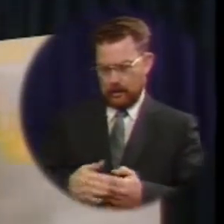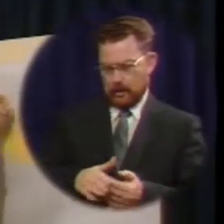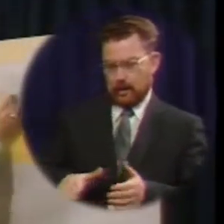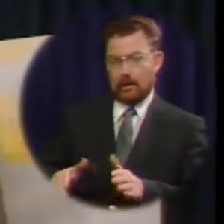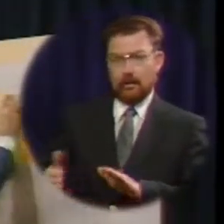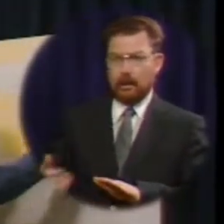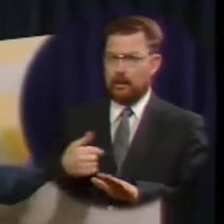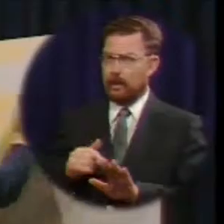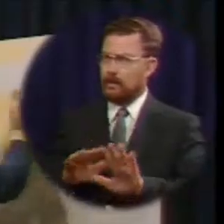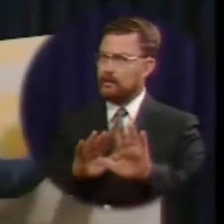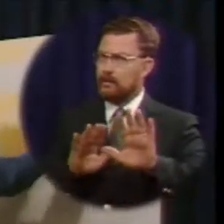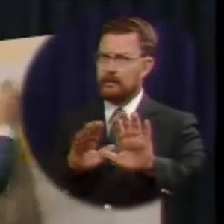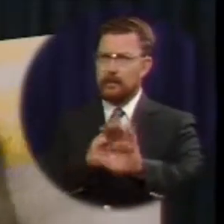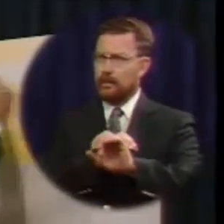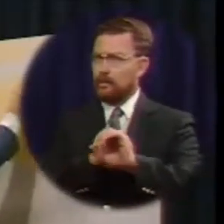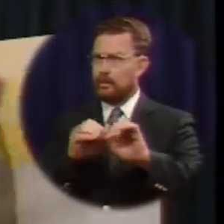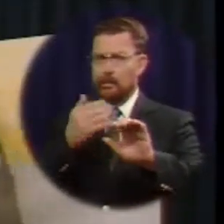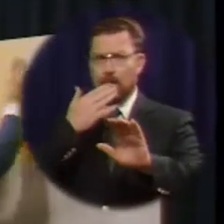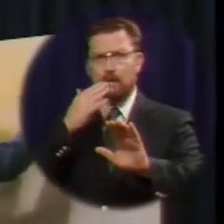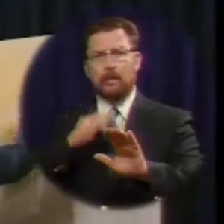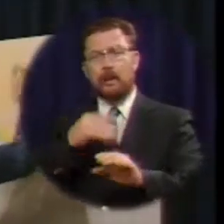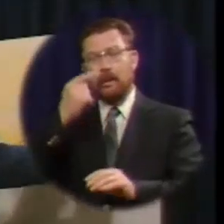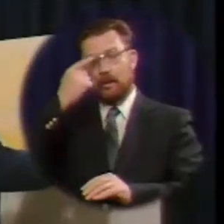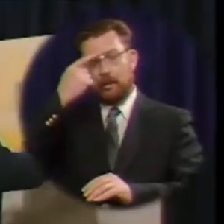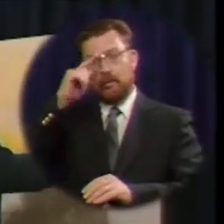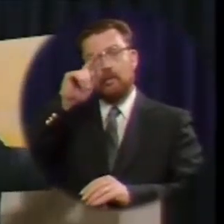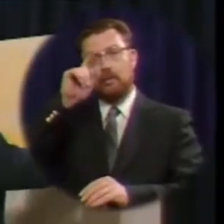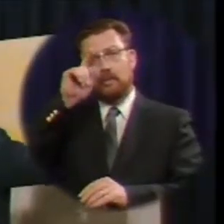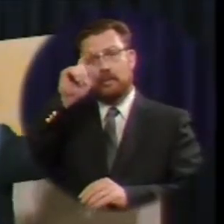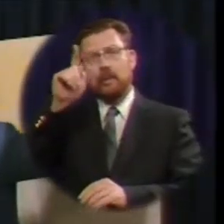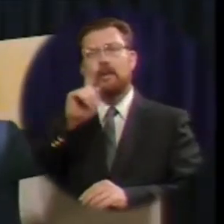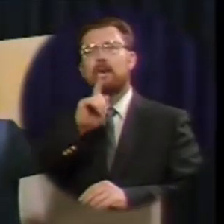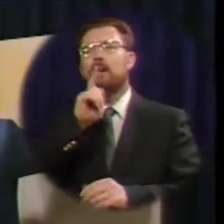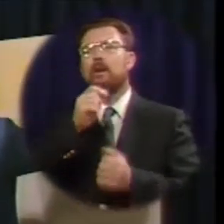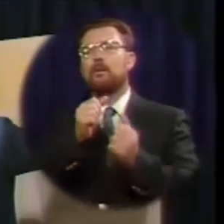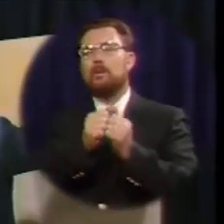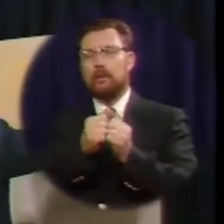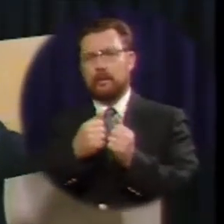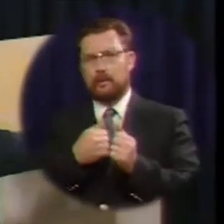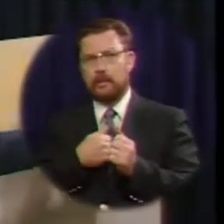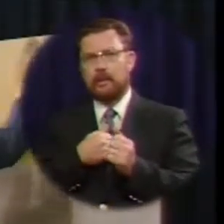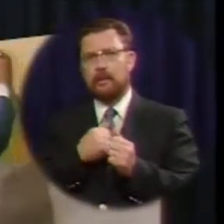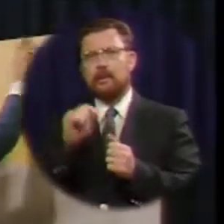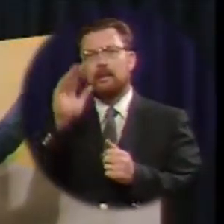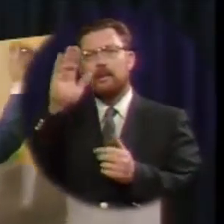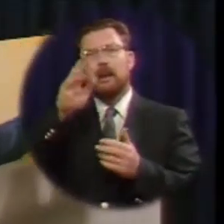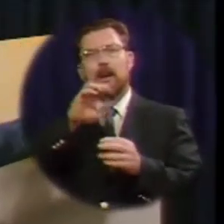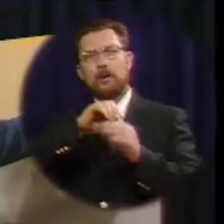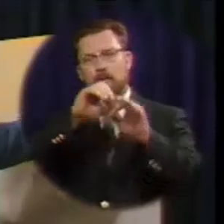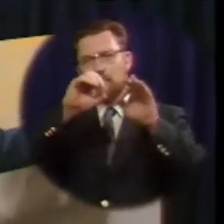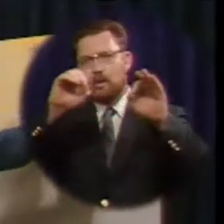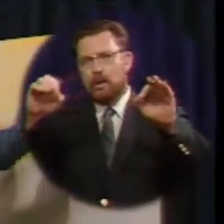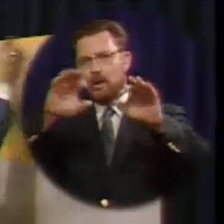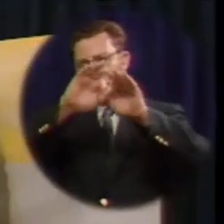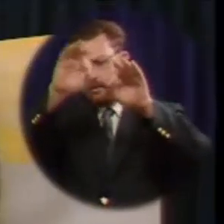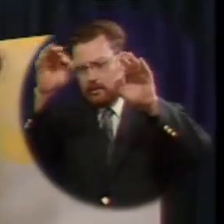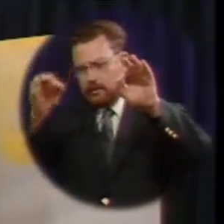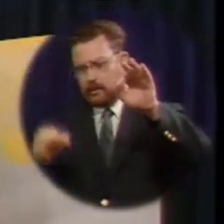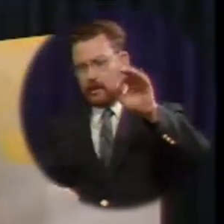I will fear no evil for thou art with me thy rod and thy staff they comfort